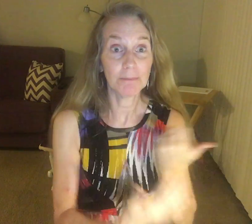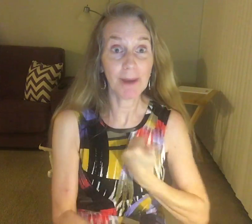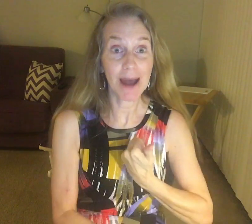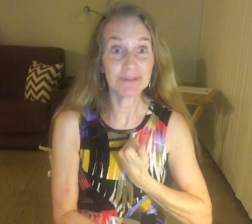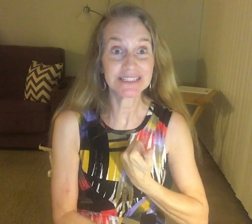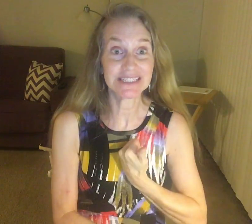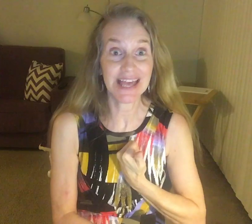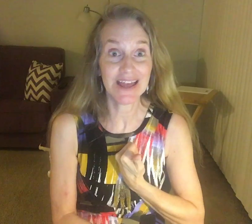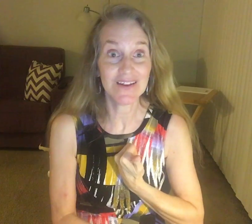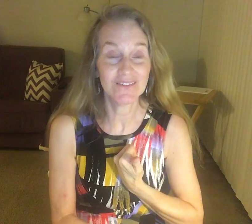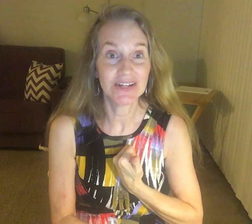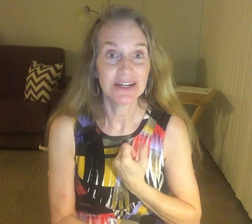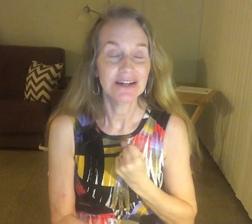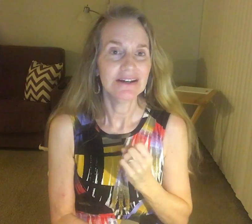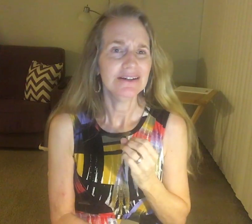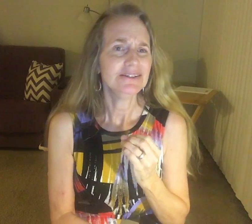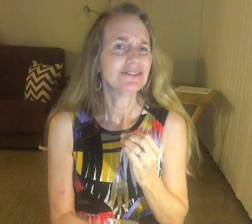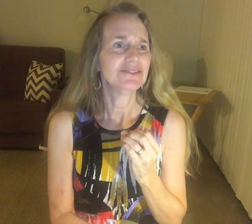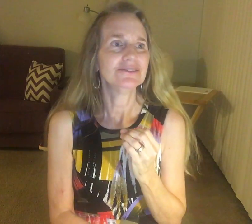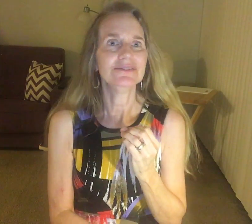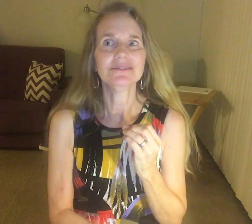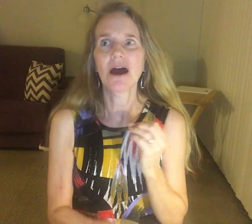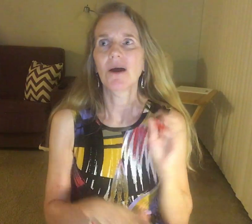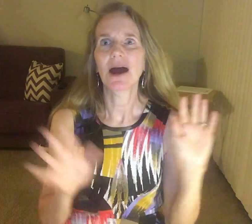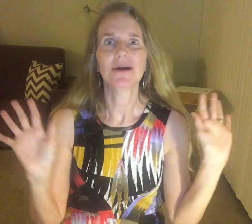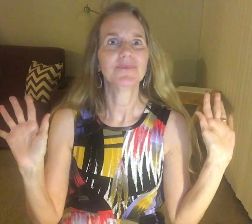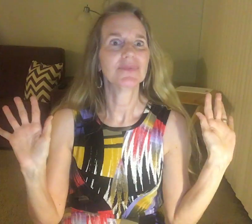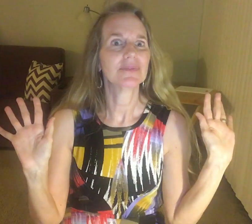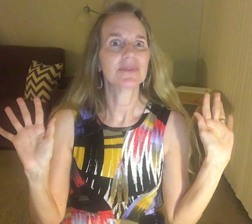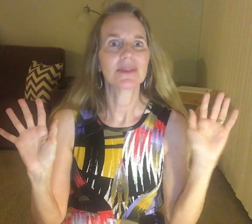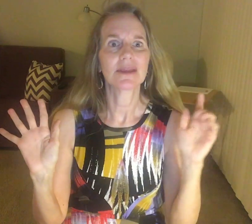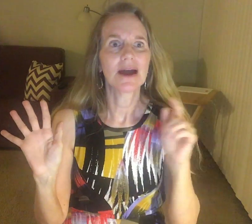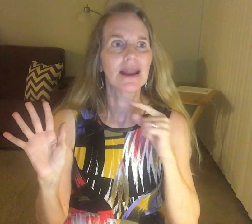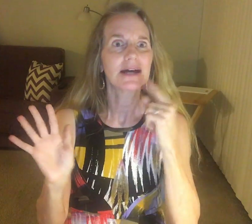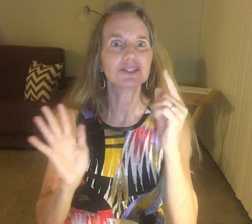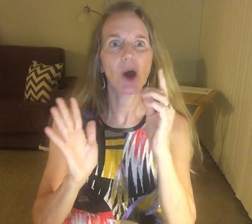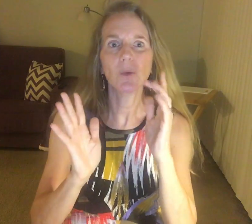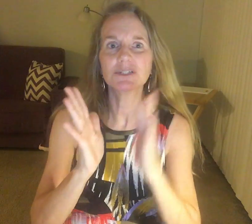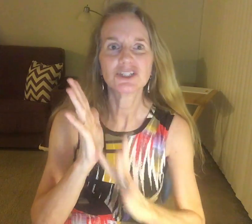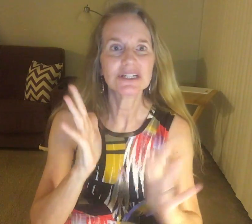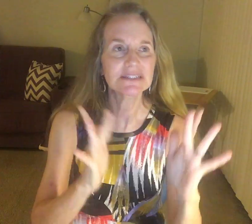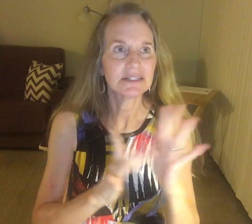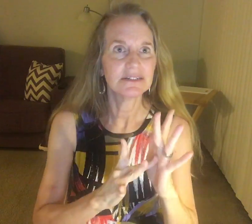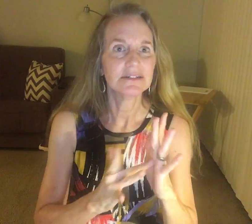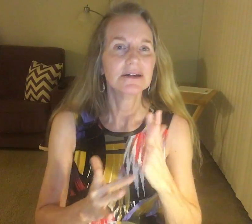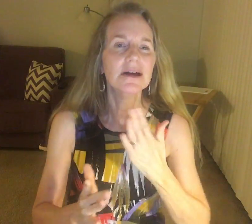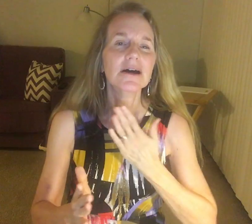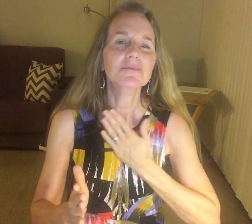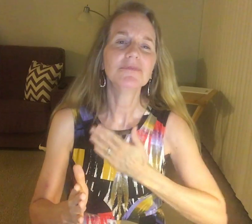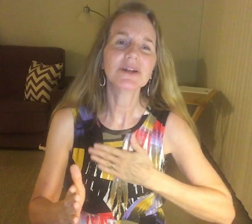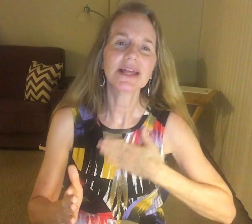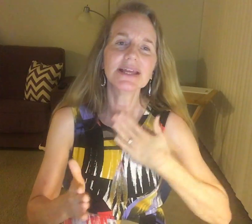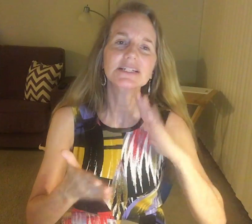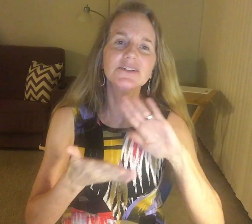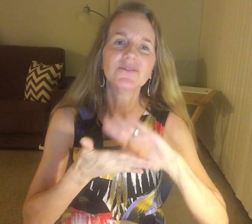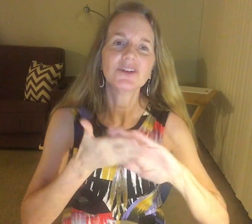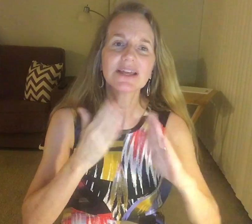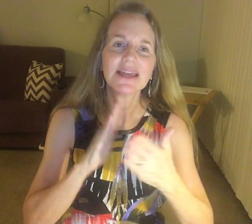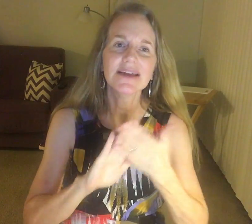by myself. So, and I told Jesus, please forgive